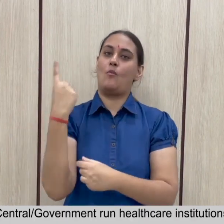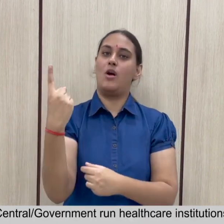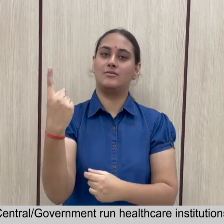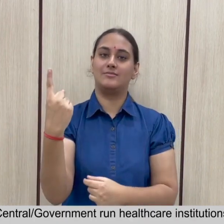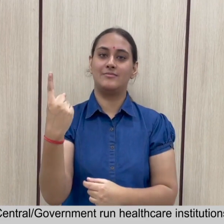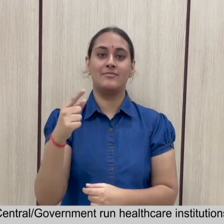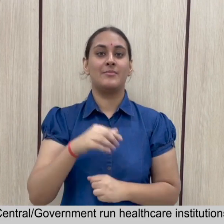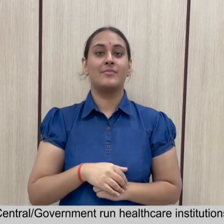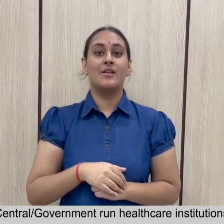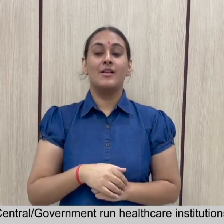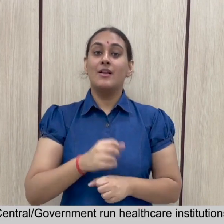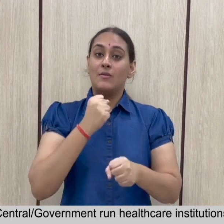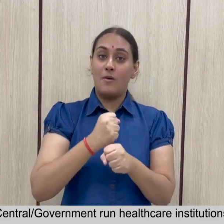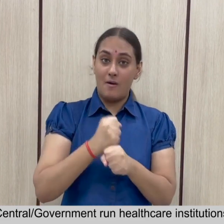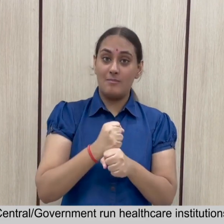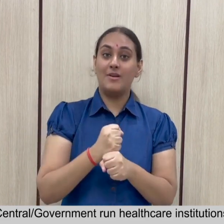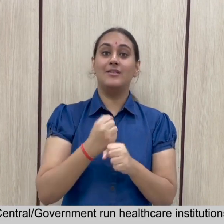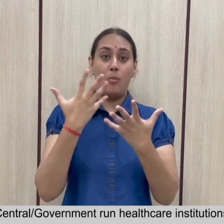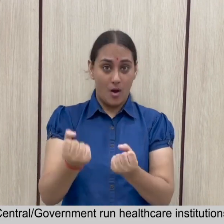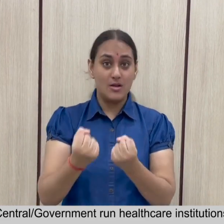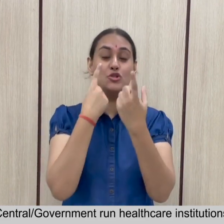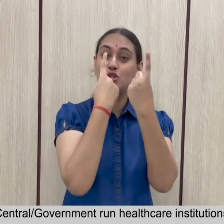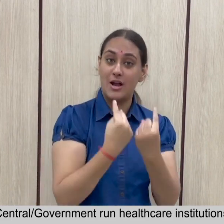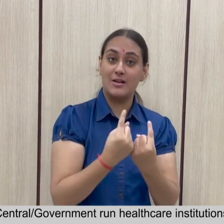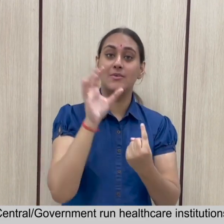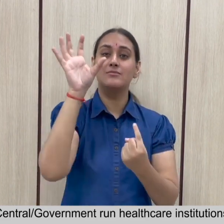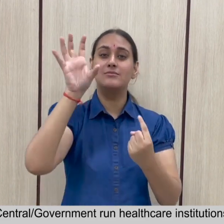health care institutions in the entire country. 18